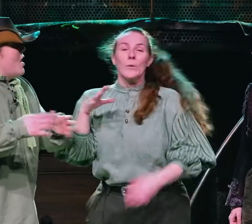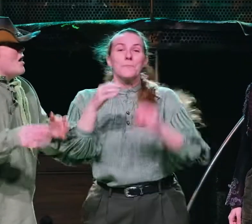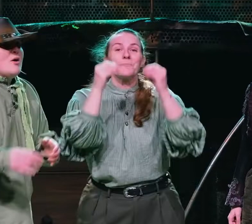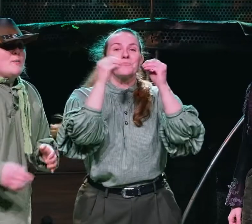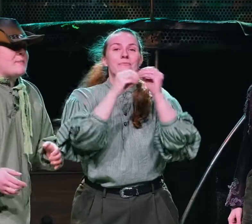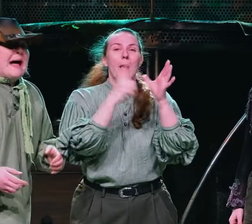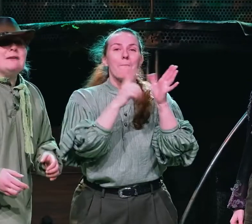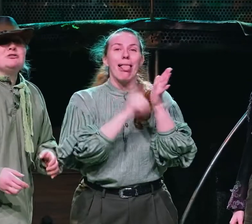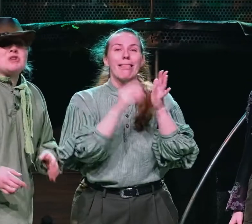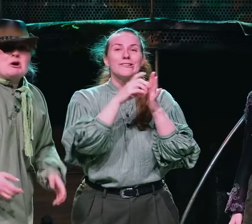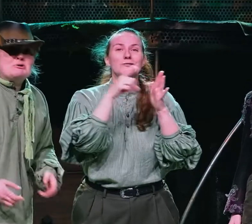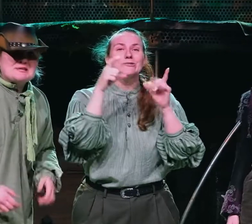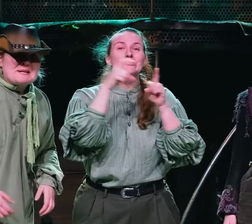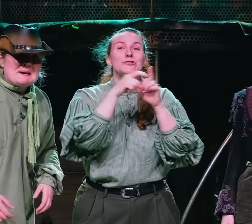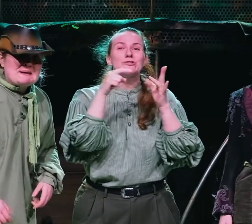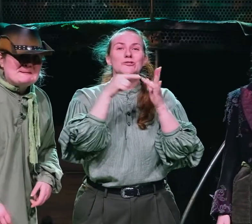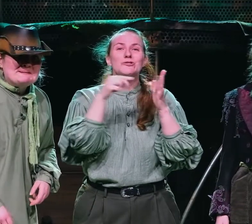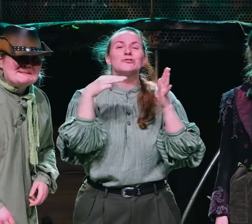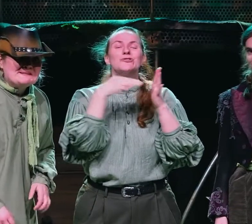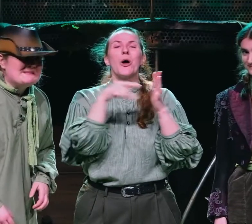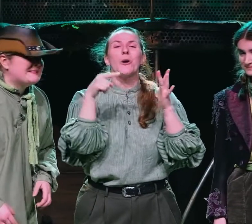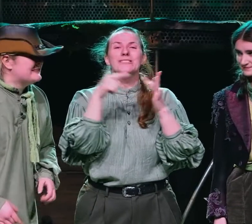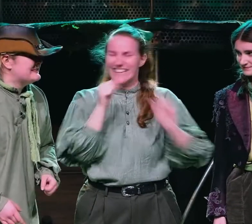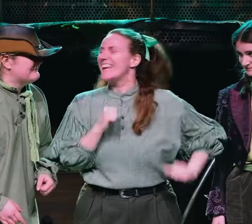whoa, Baldozie.